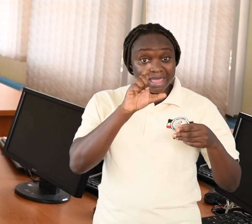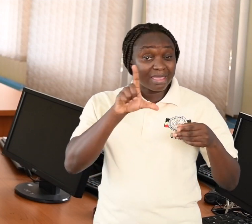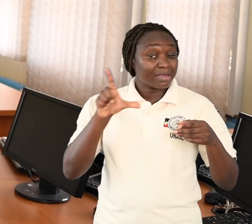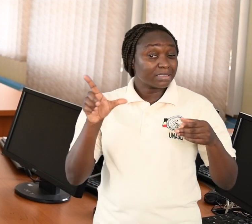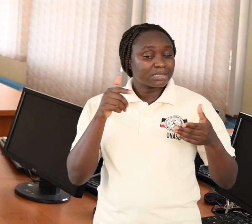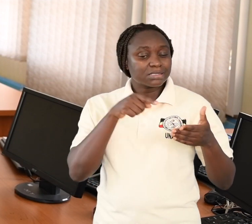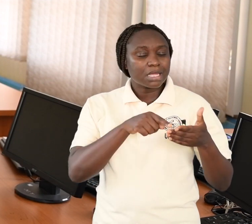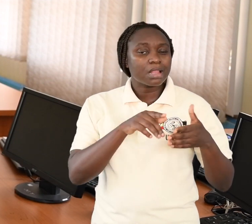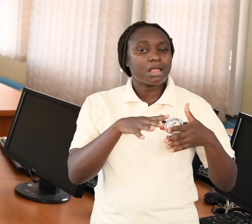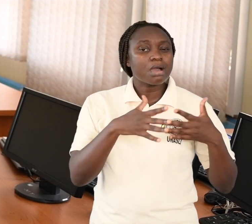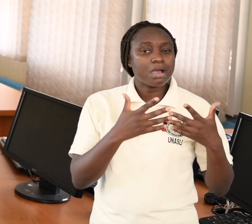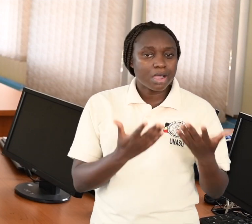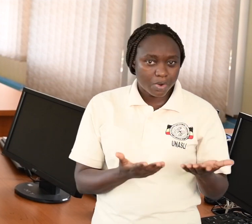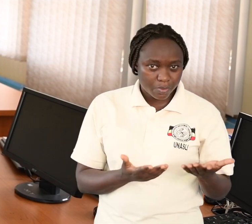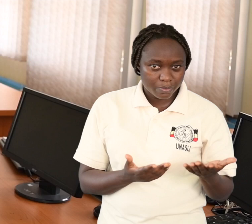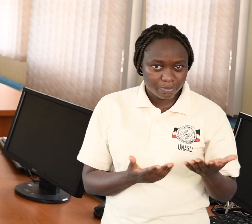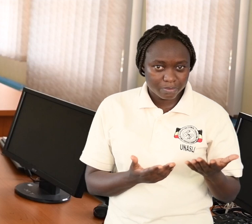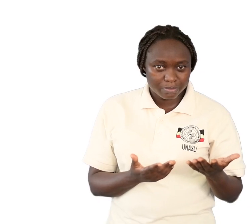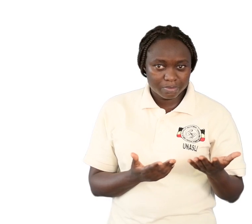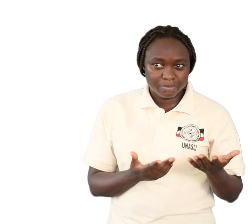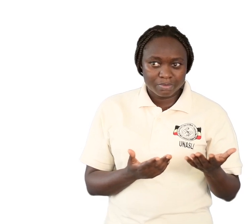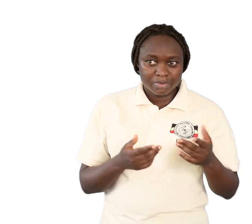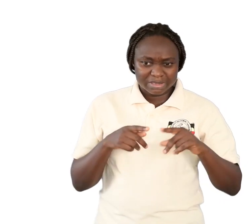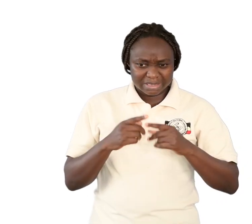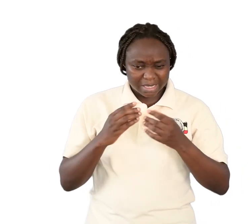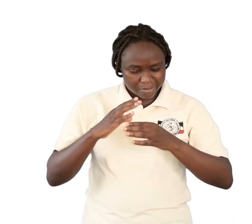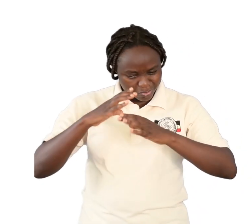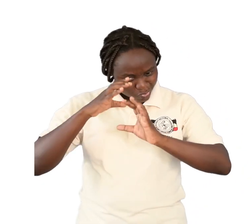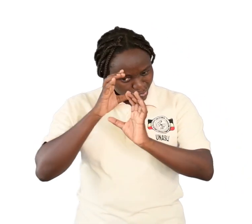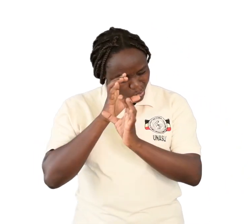is seen under a microscope.